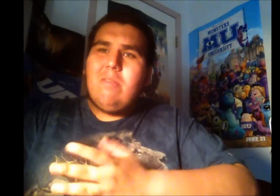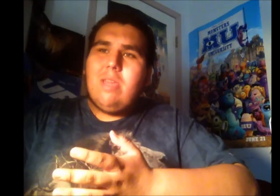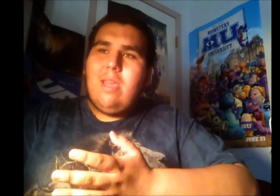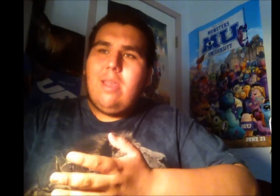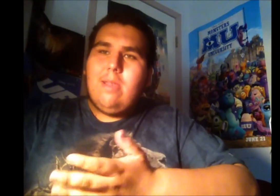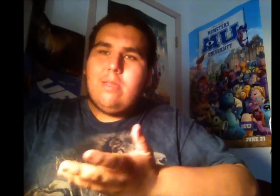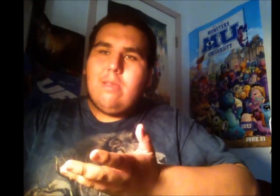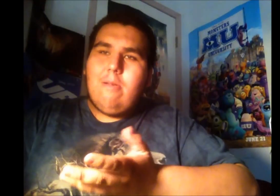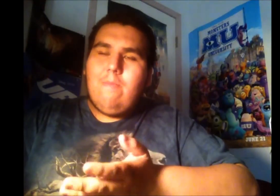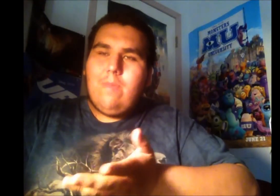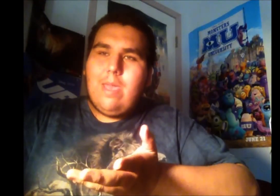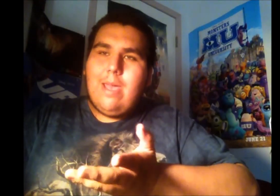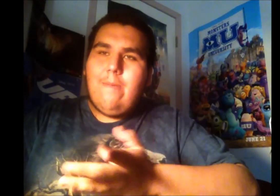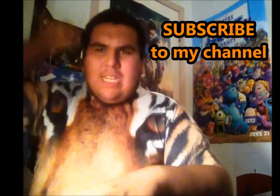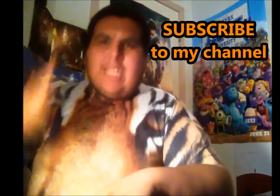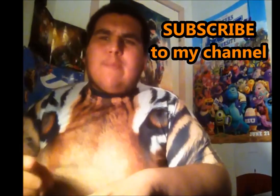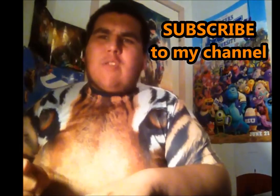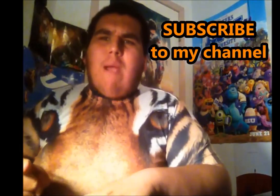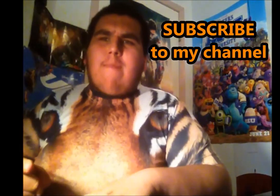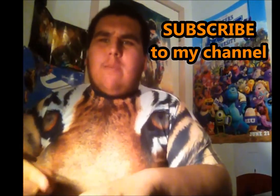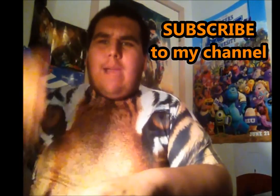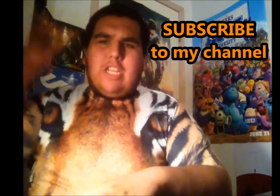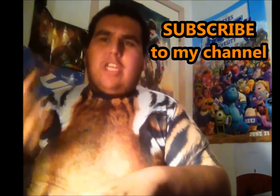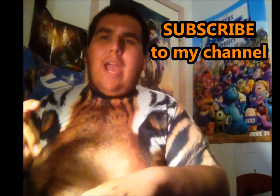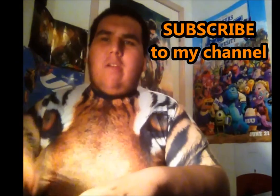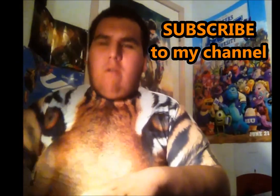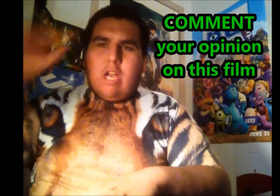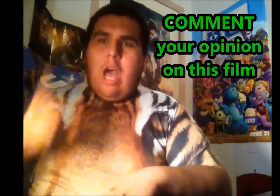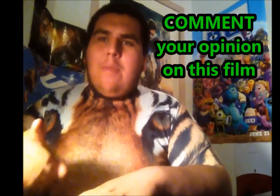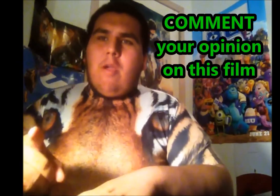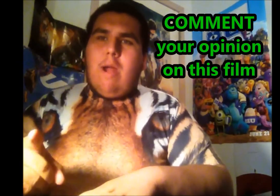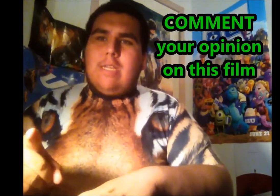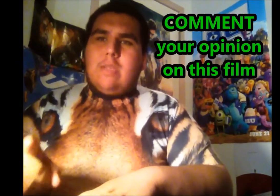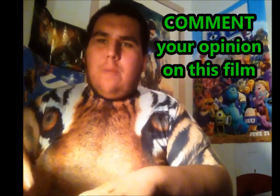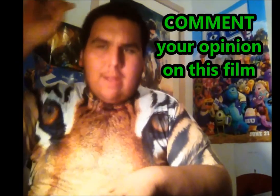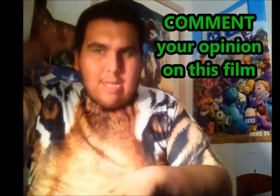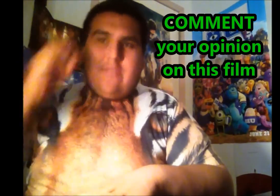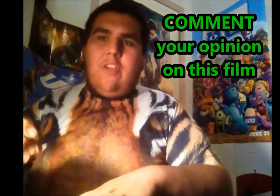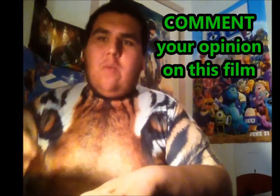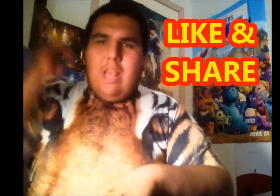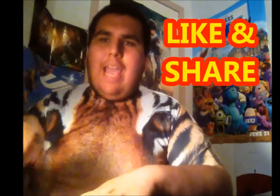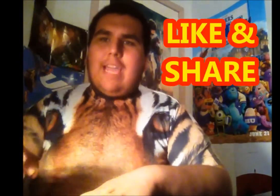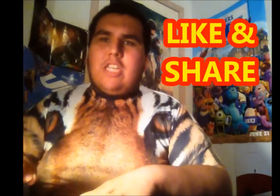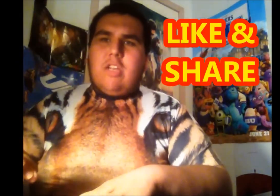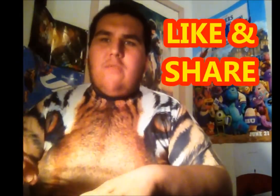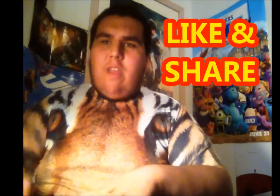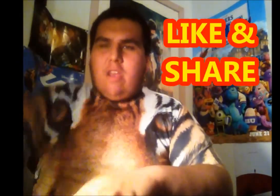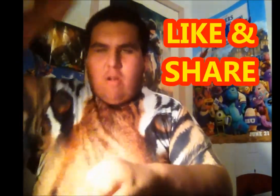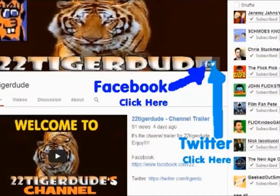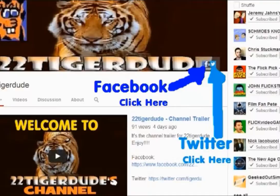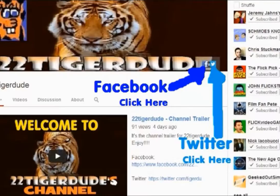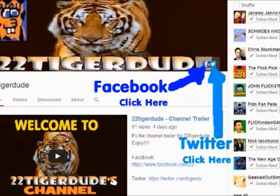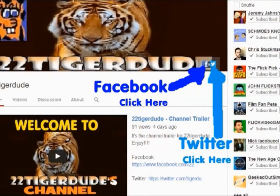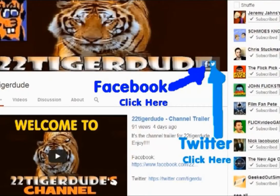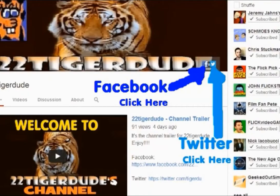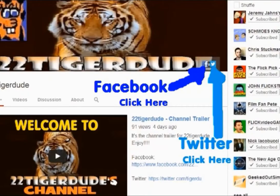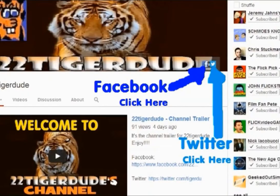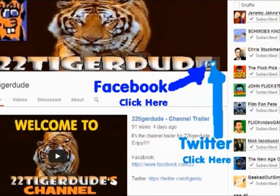entertaining, so yeah. Subscribe to my channel, comment your honest opinion on this film, like and share this video. Follow me on Facebook